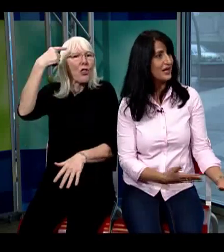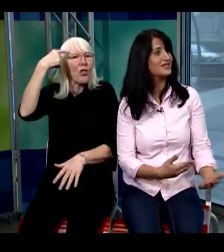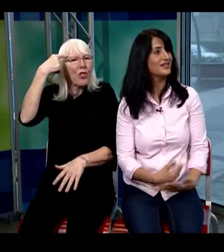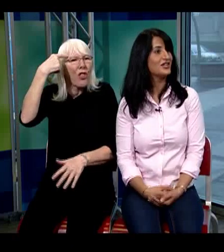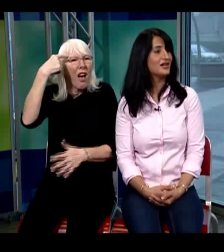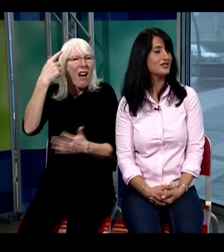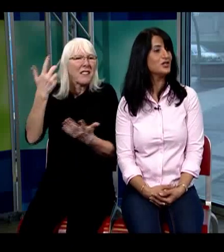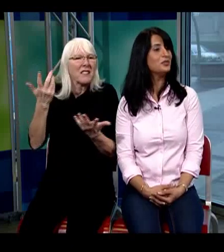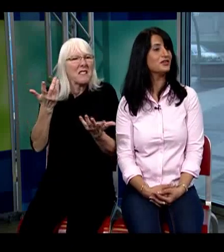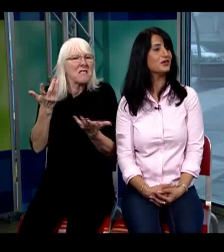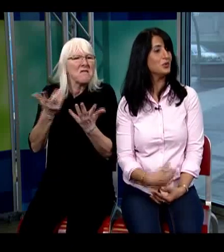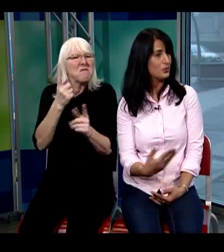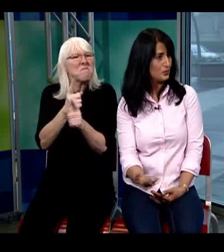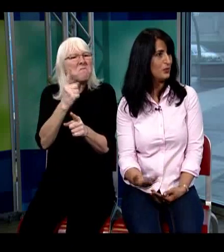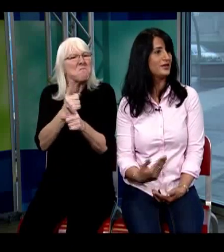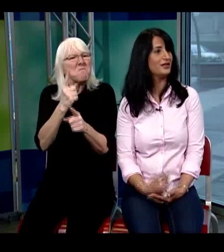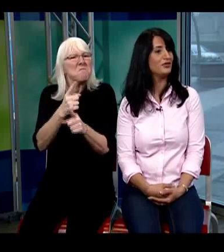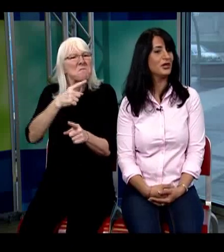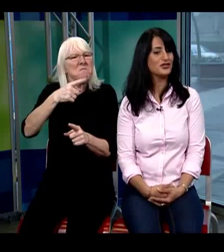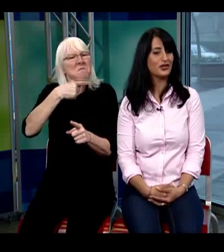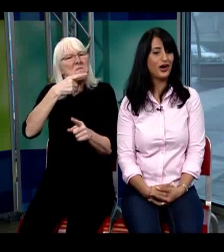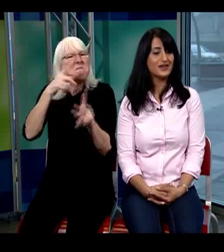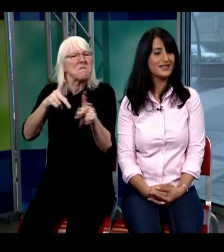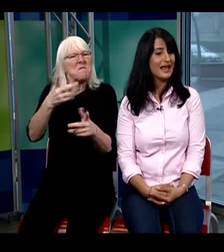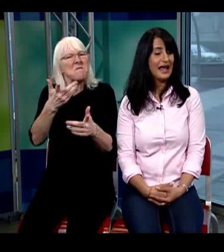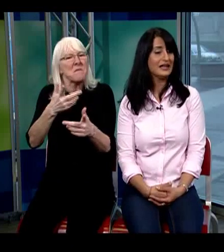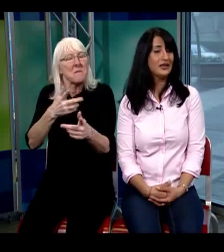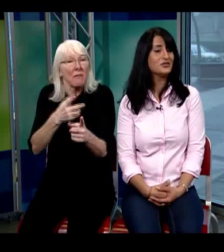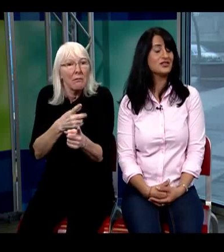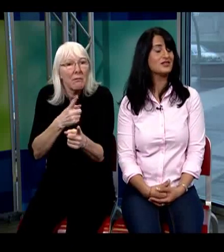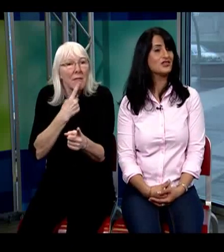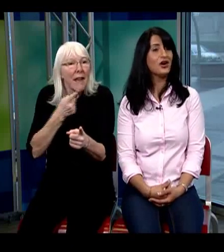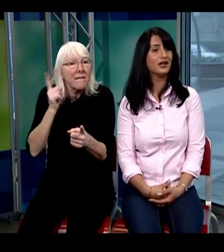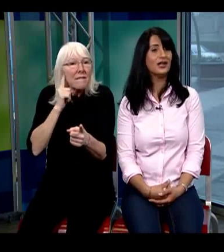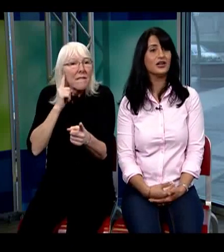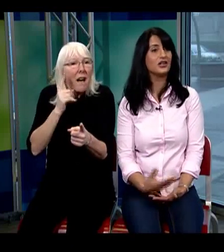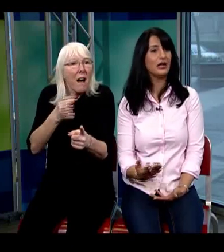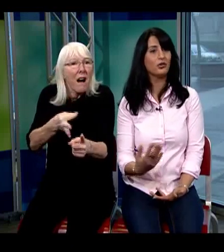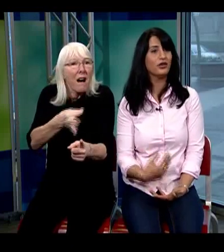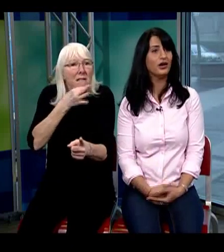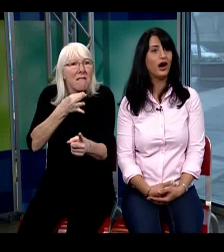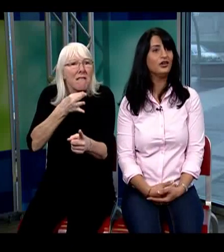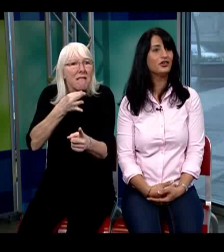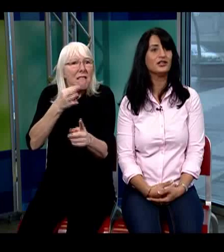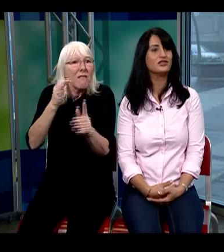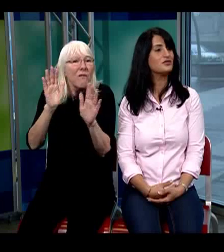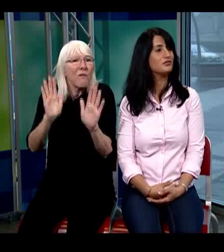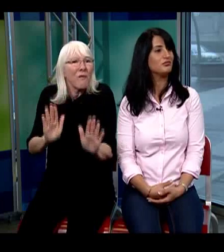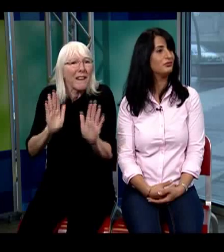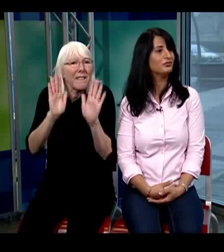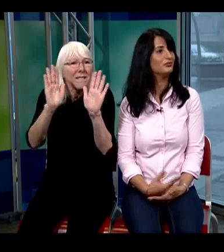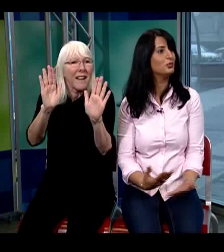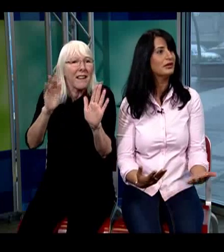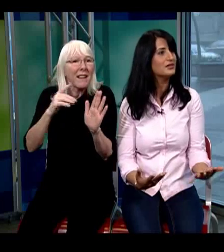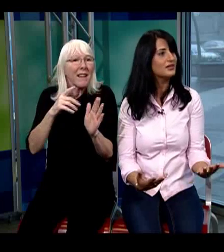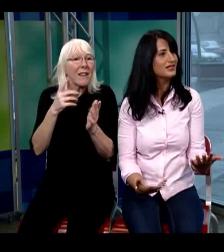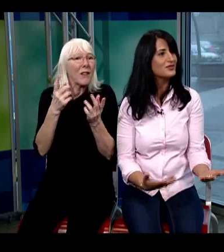had she had interpreter who who brought that information across and he was just in shock and he actually came over and hugged her and just wouldn't just